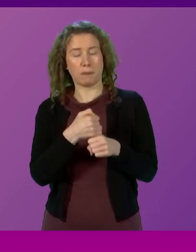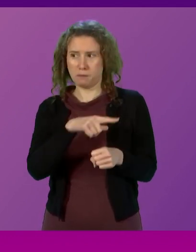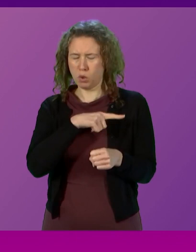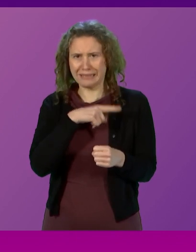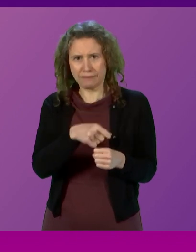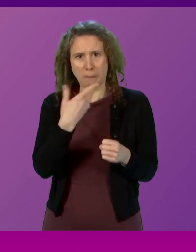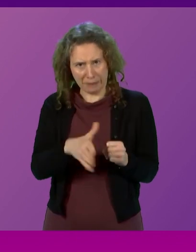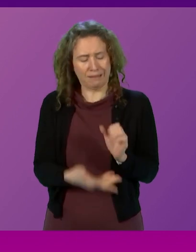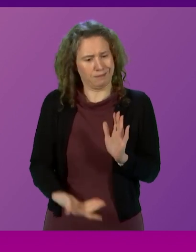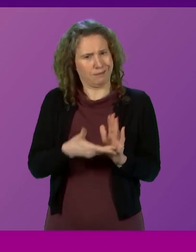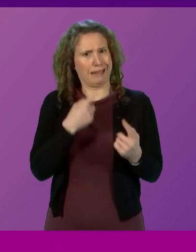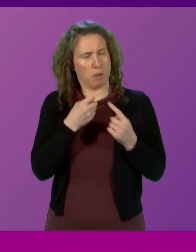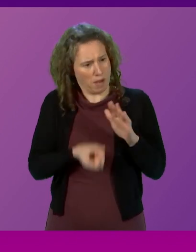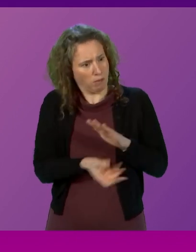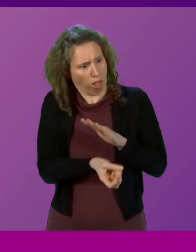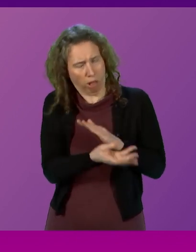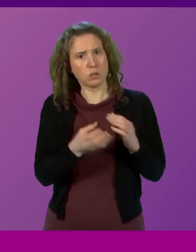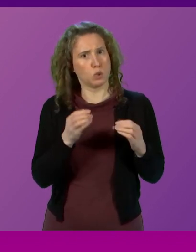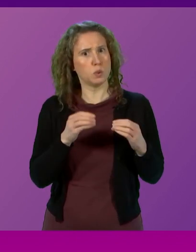information that has now come to light.